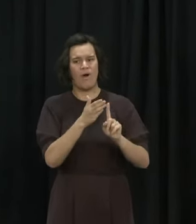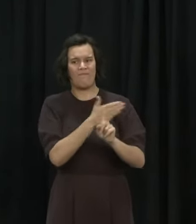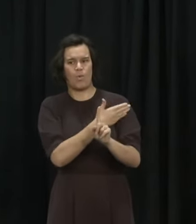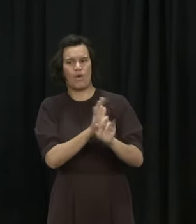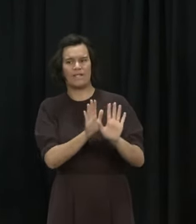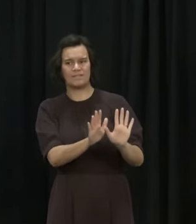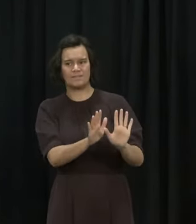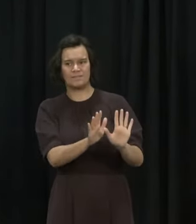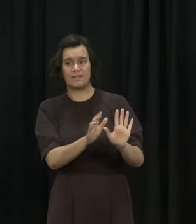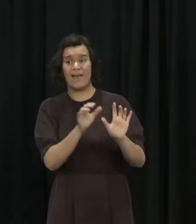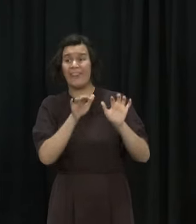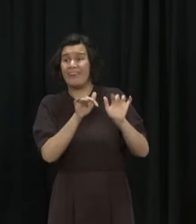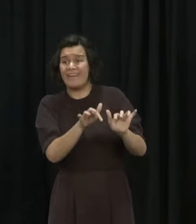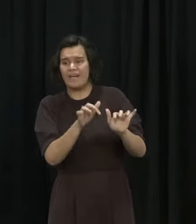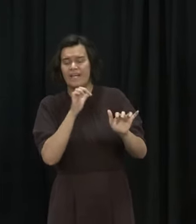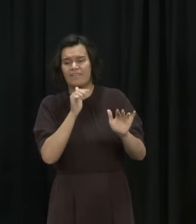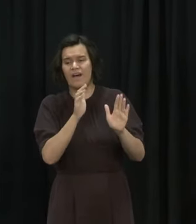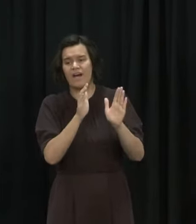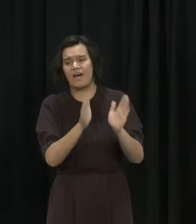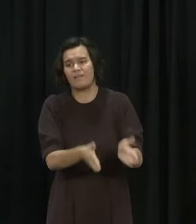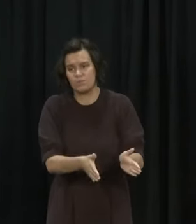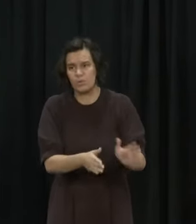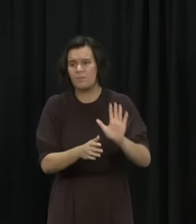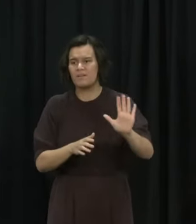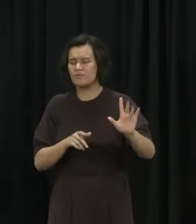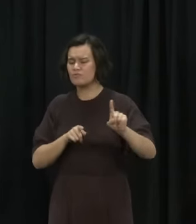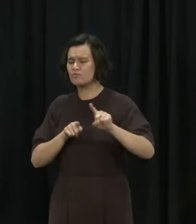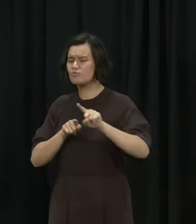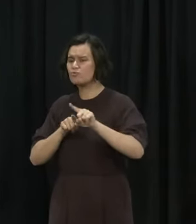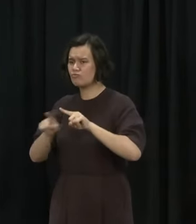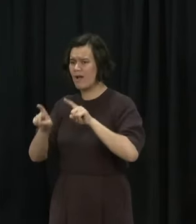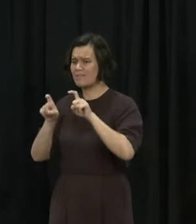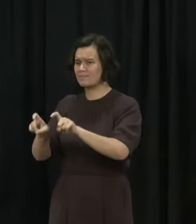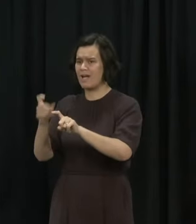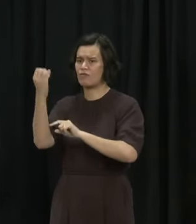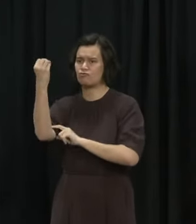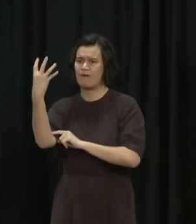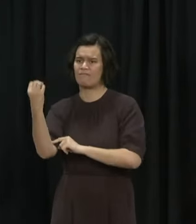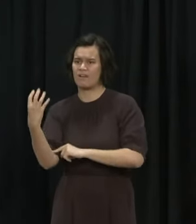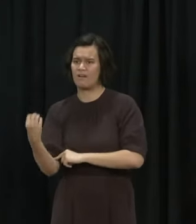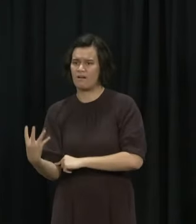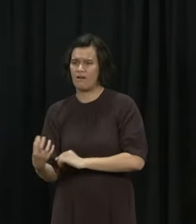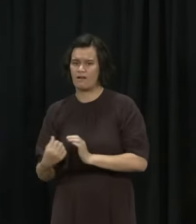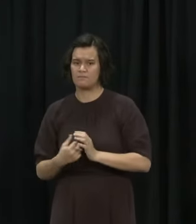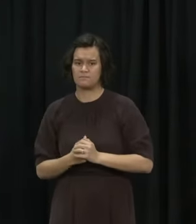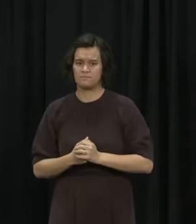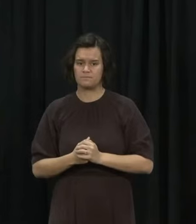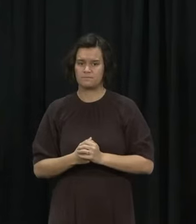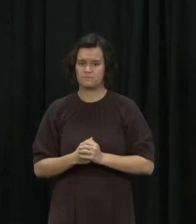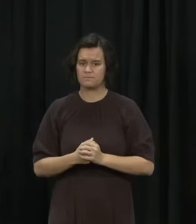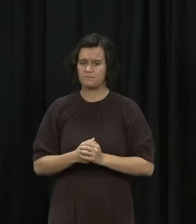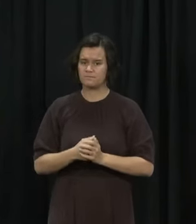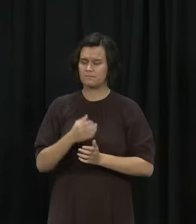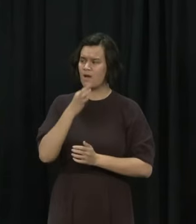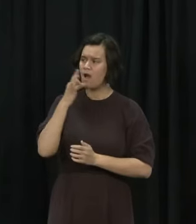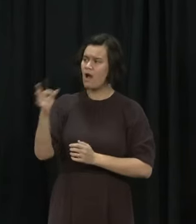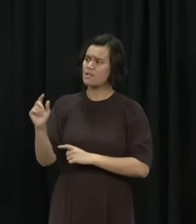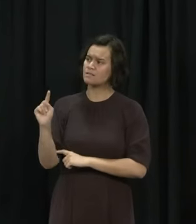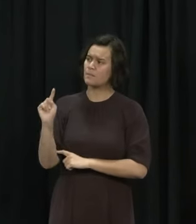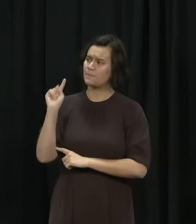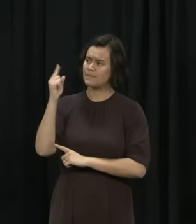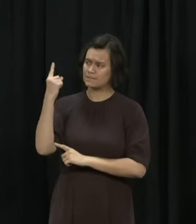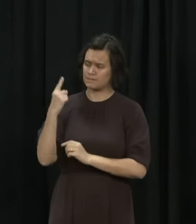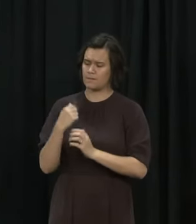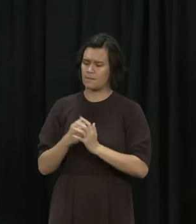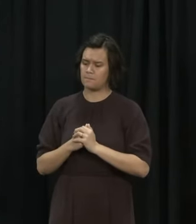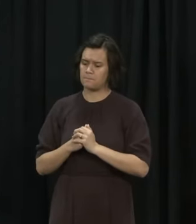still there, it's still available for us to use but we would only do that if we absolutely had to Fairly Minister, do you think